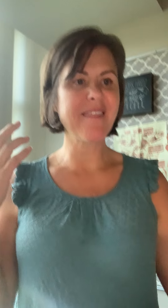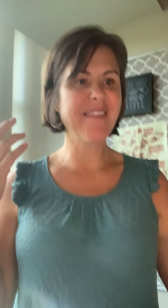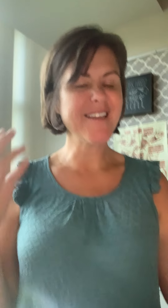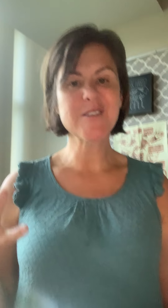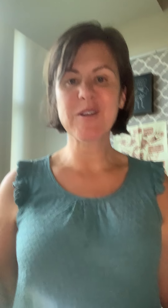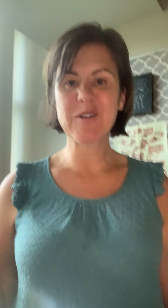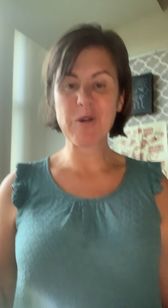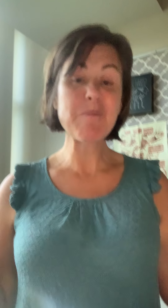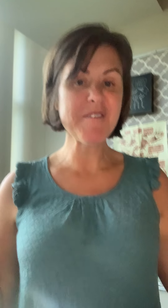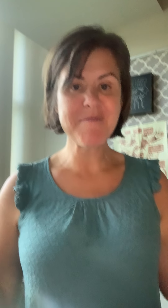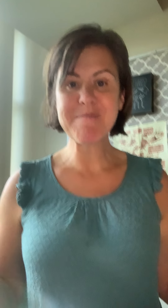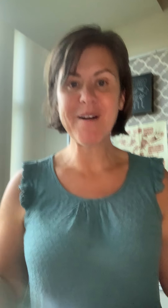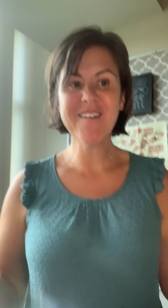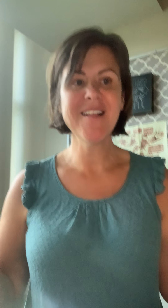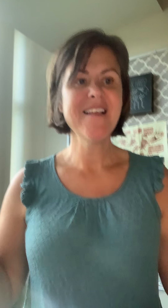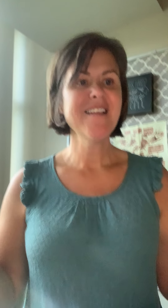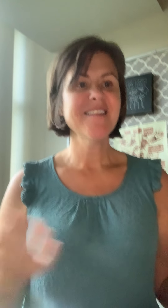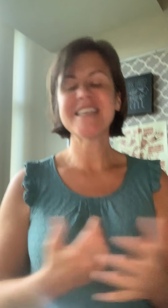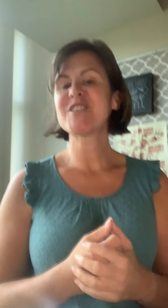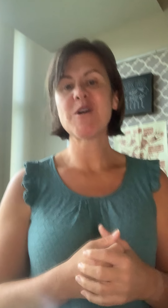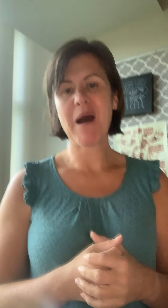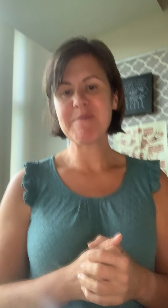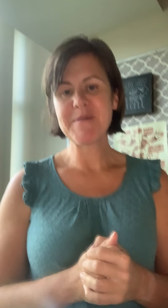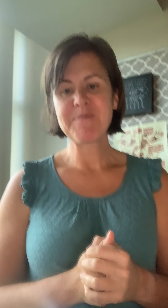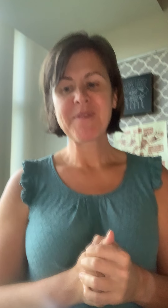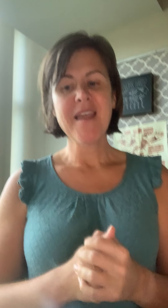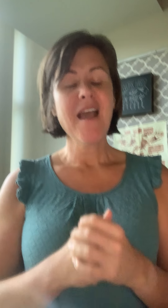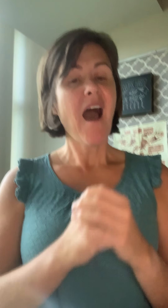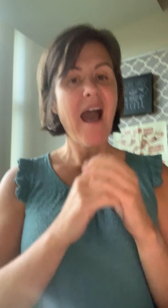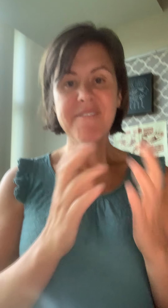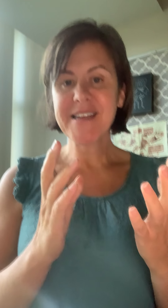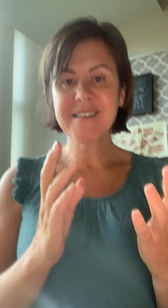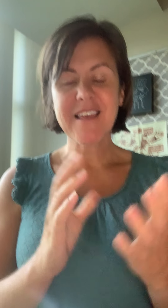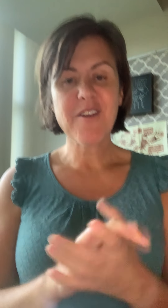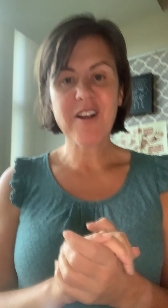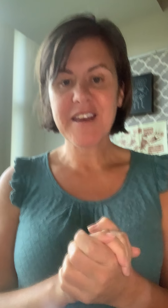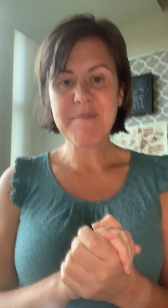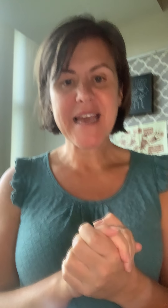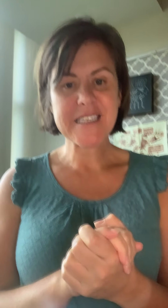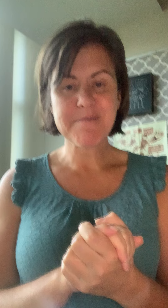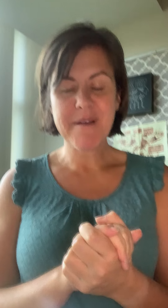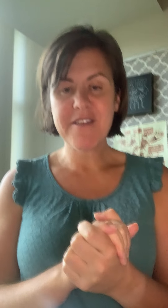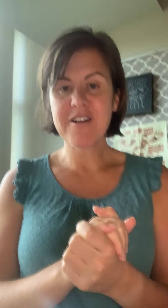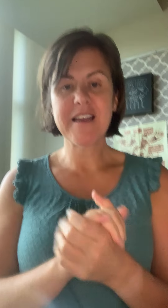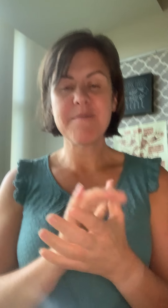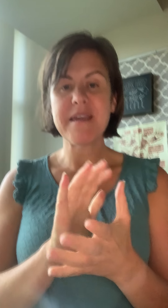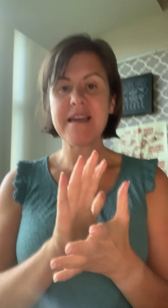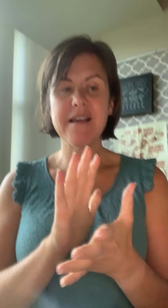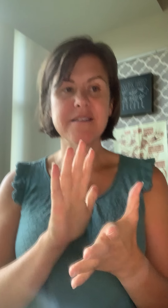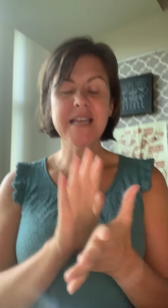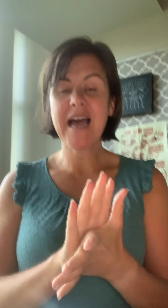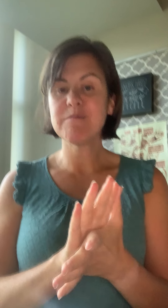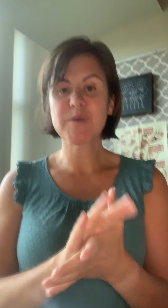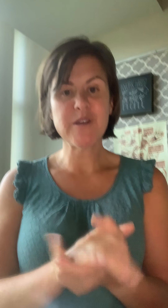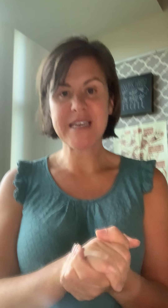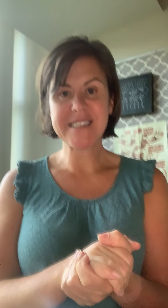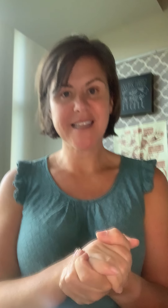this group of people, let's show up. Obviously there are going to be times where you need to